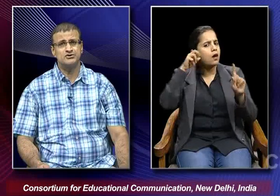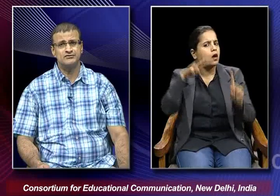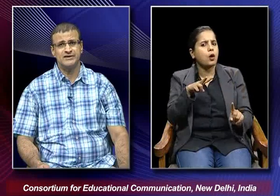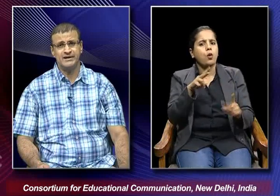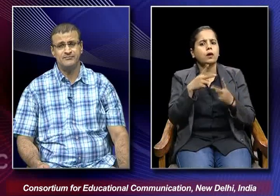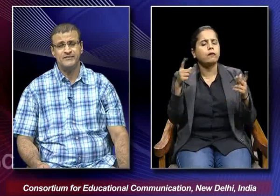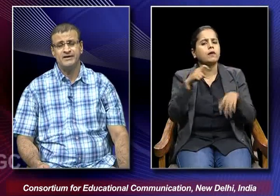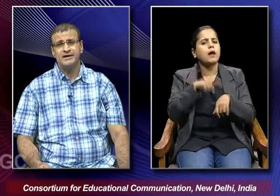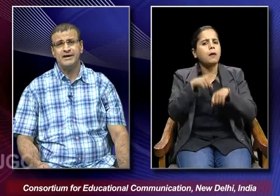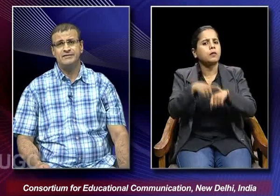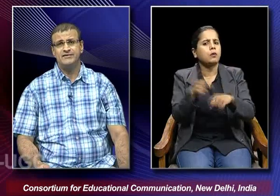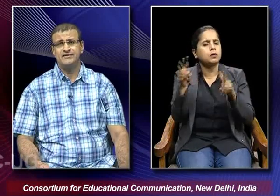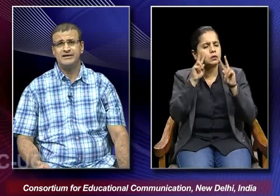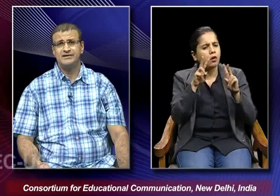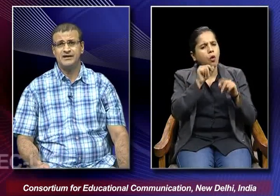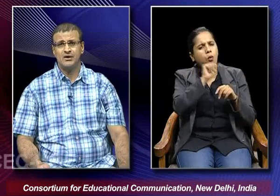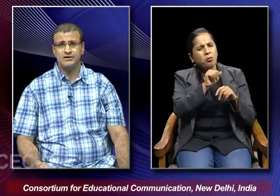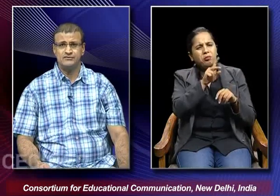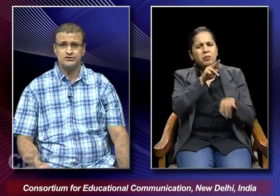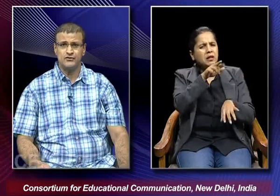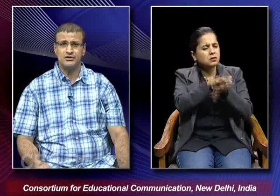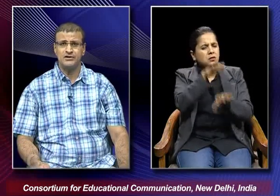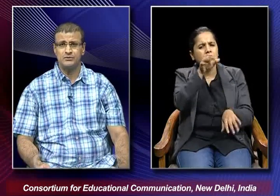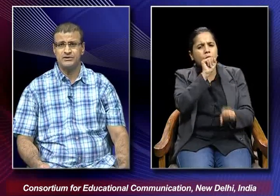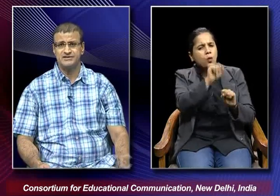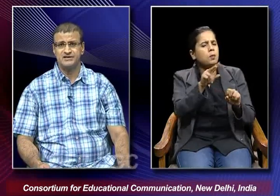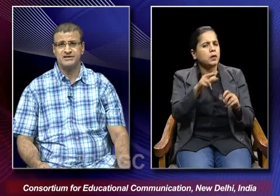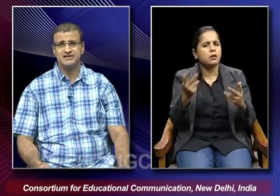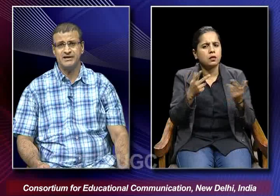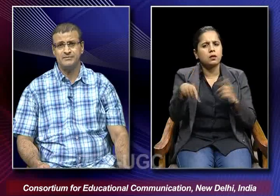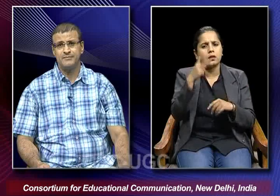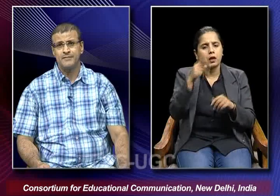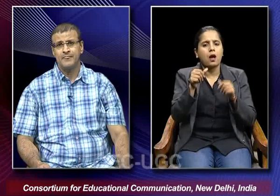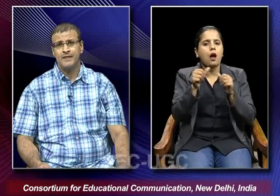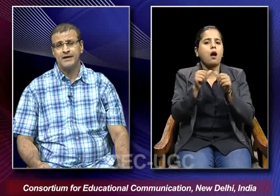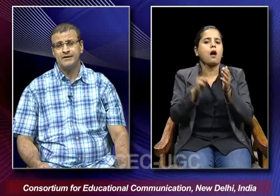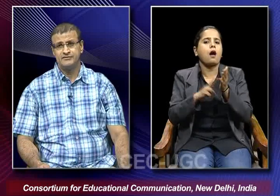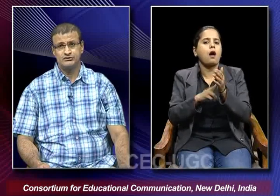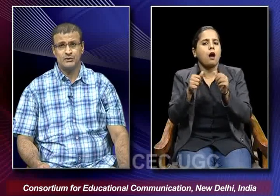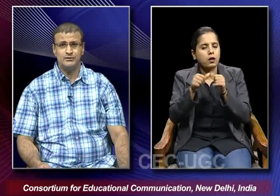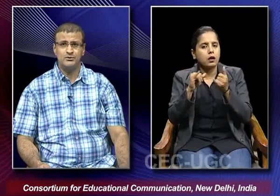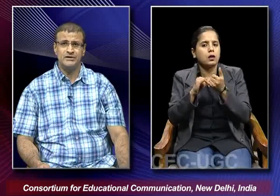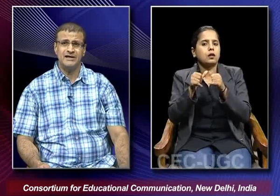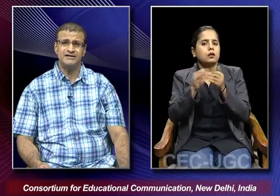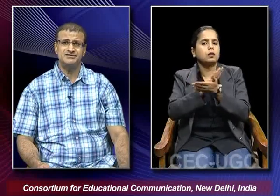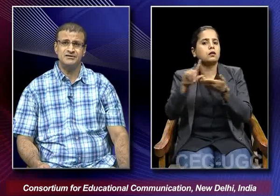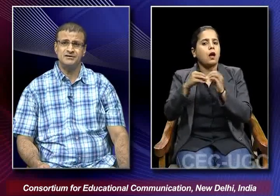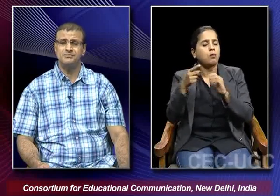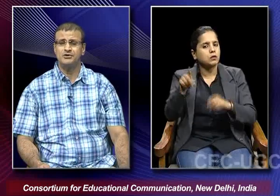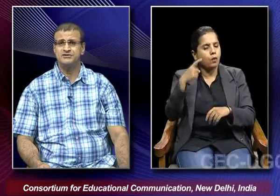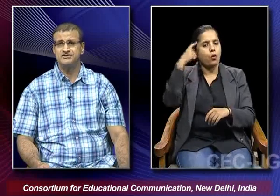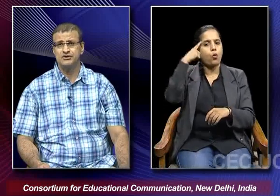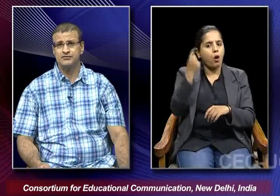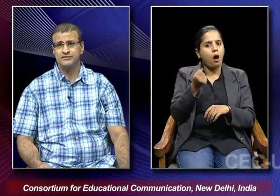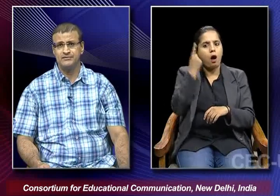points of time. And we find that how he was fondly known as Anna Sahib and he was the one who realized the